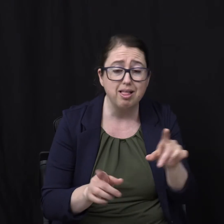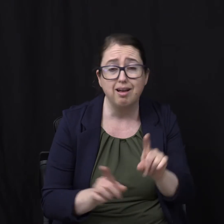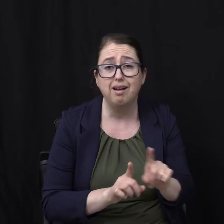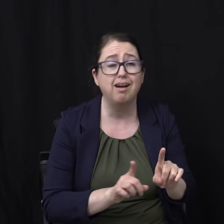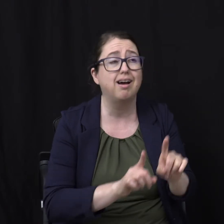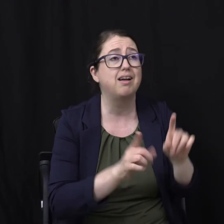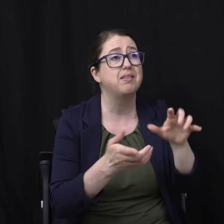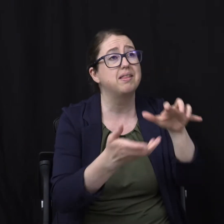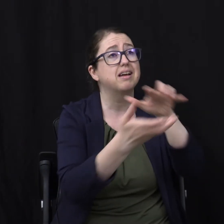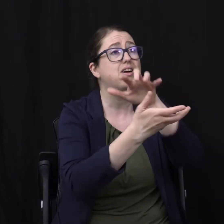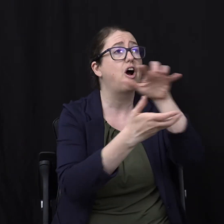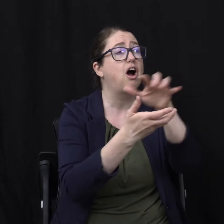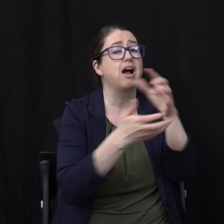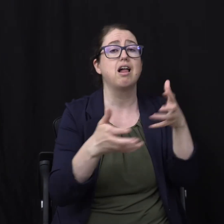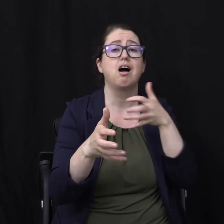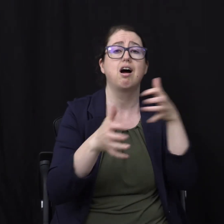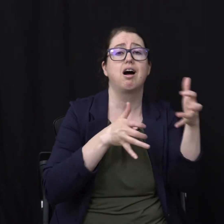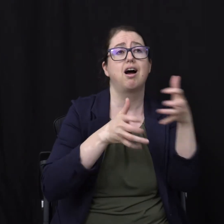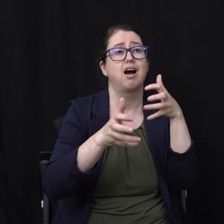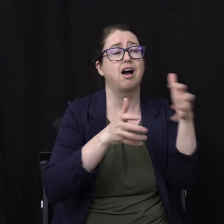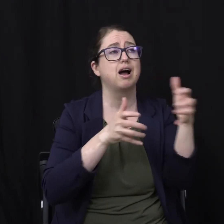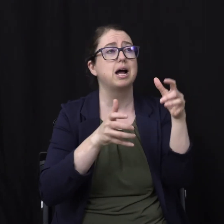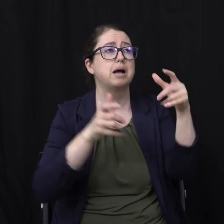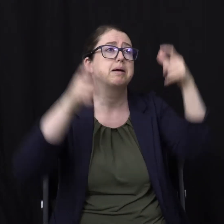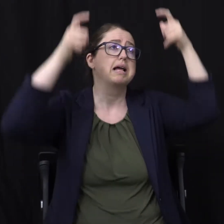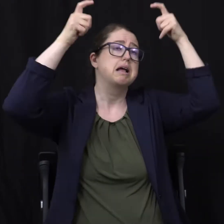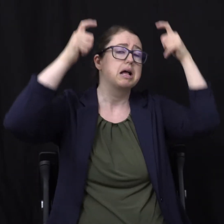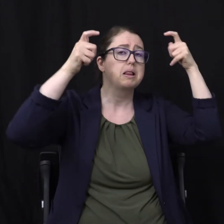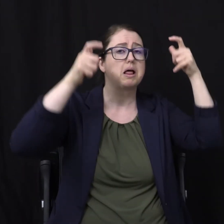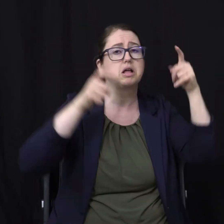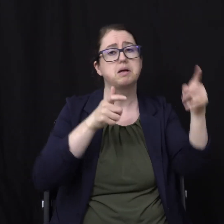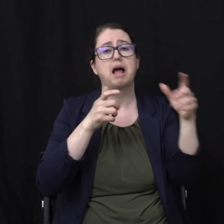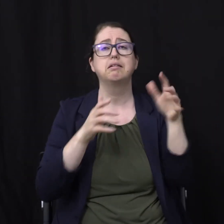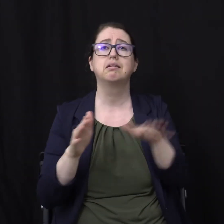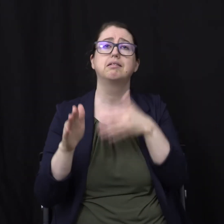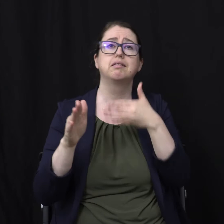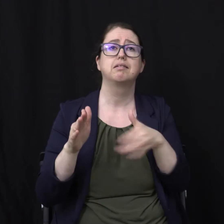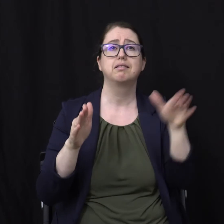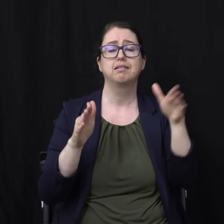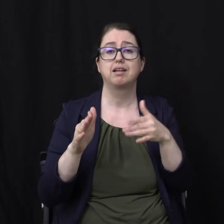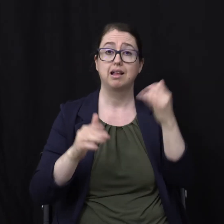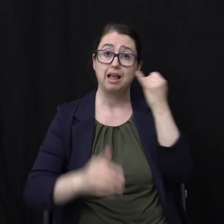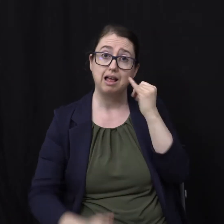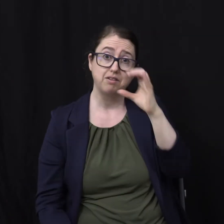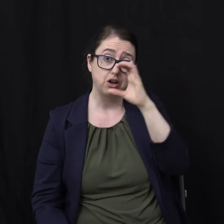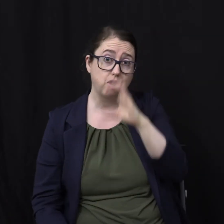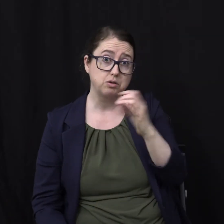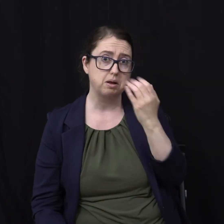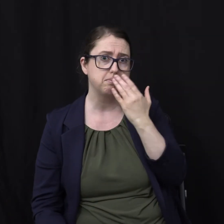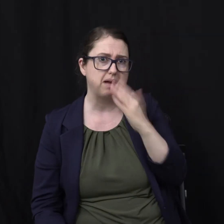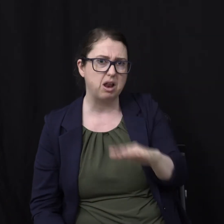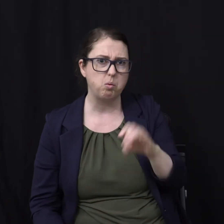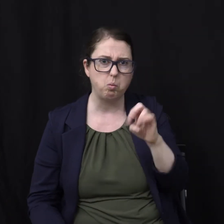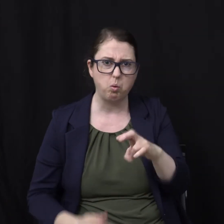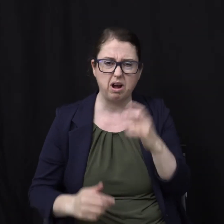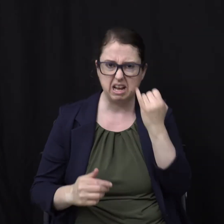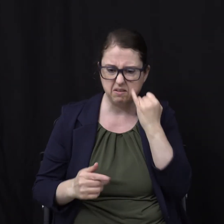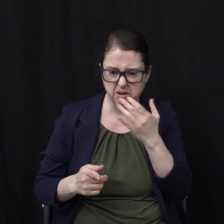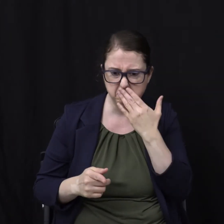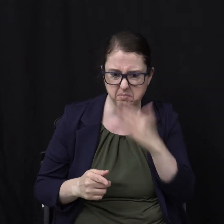cloud And be issued a harp And a halo And he would begin singing And if the cartoon Was the bad cartoon He would go down Into the center